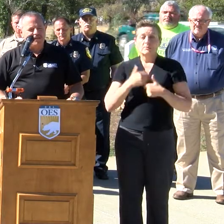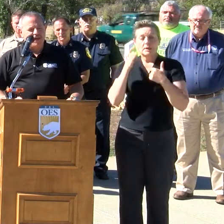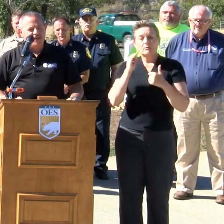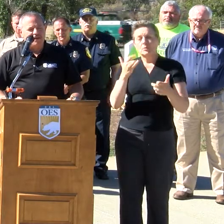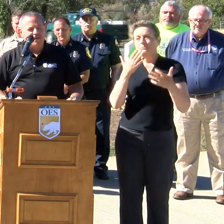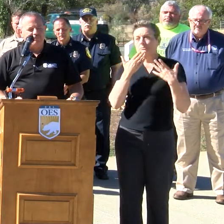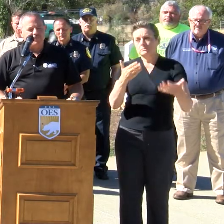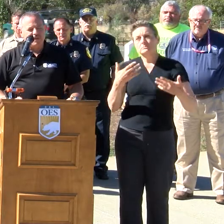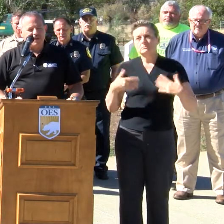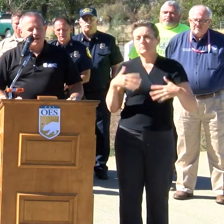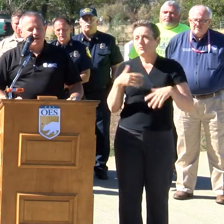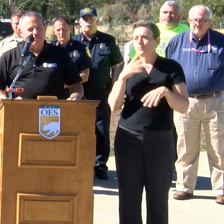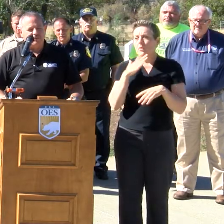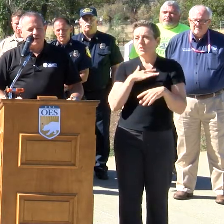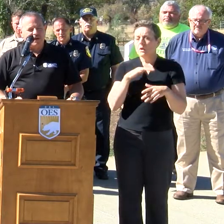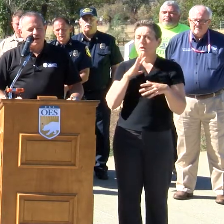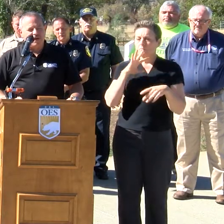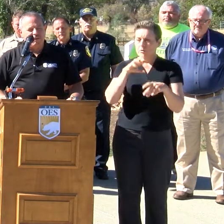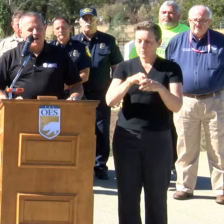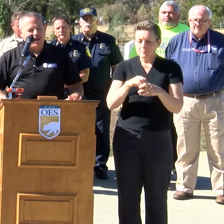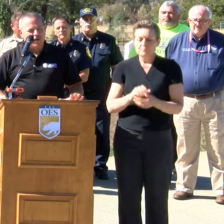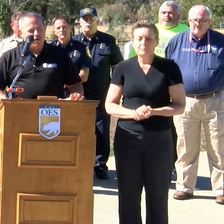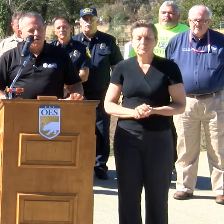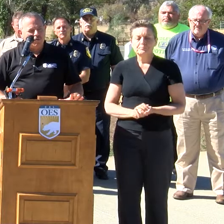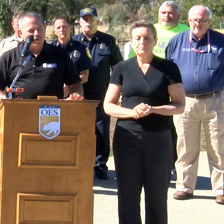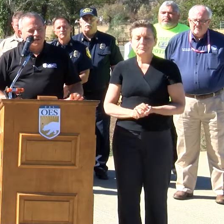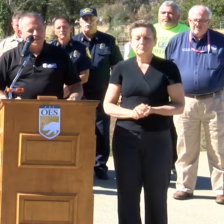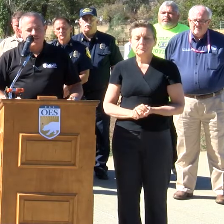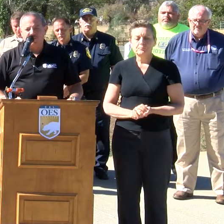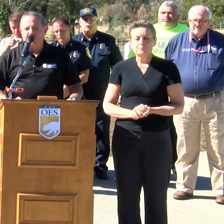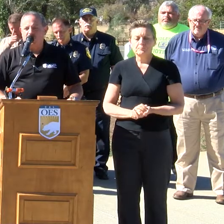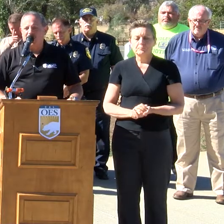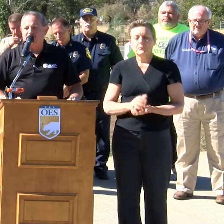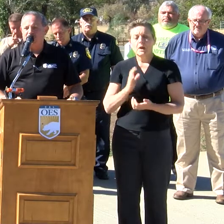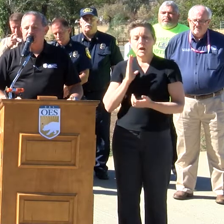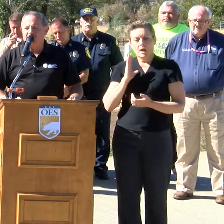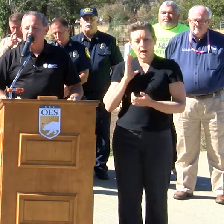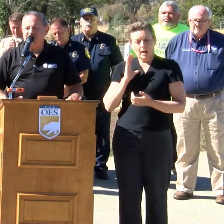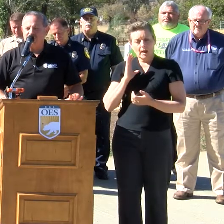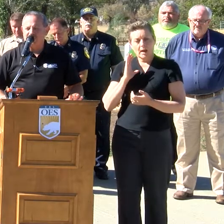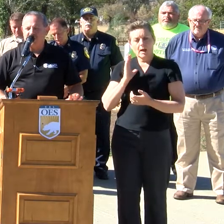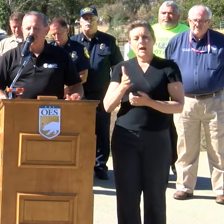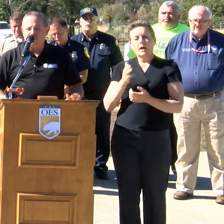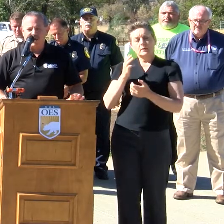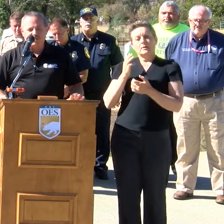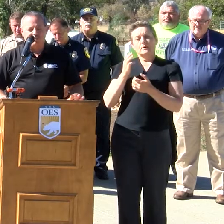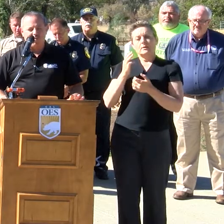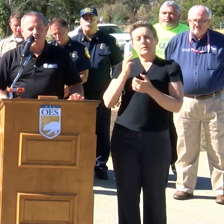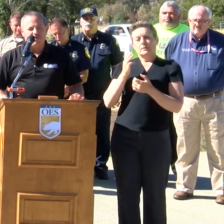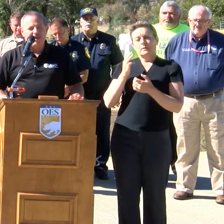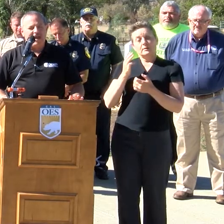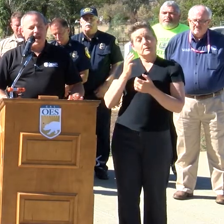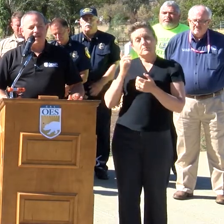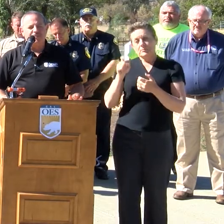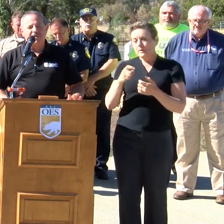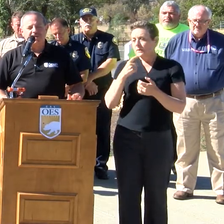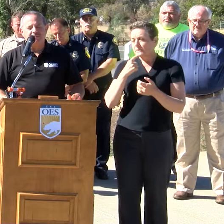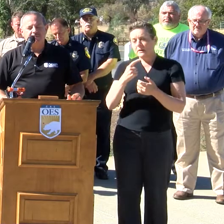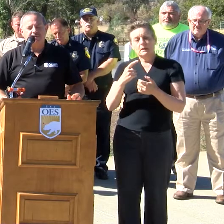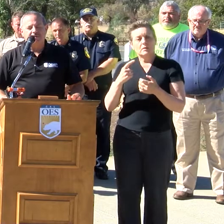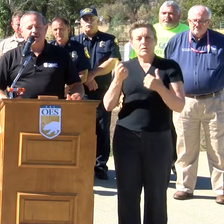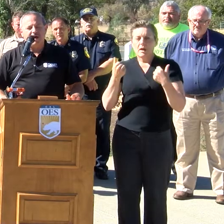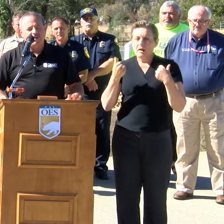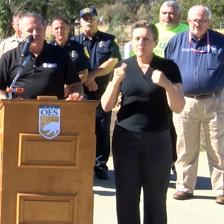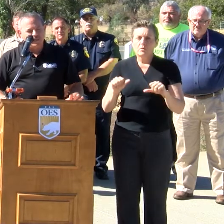by saying that I want to echo Senator McGuire. The effort across the board has